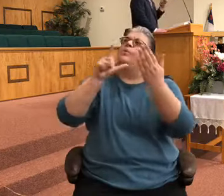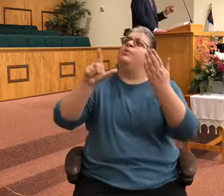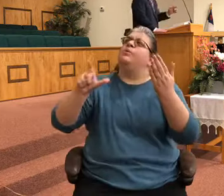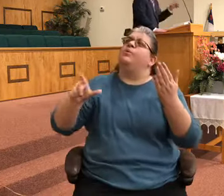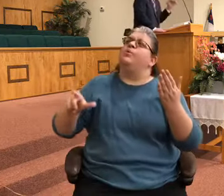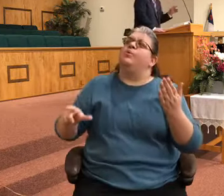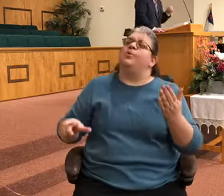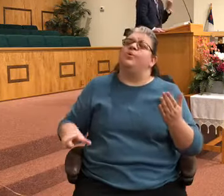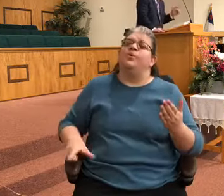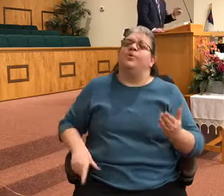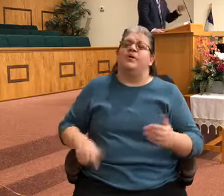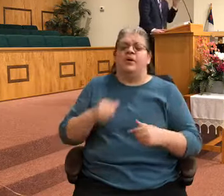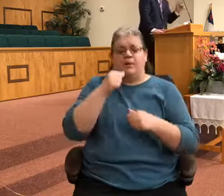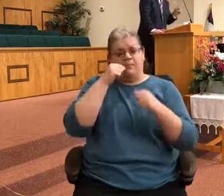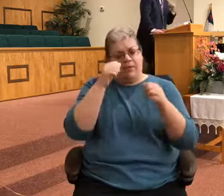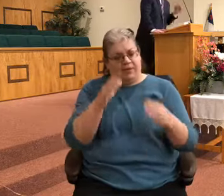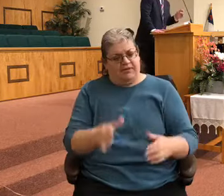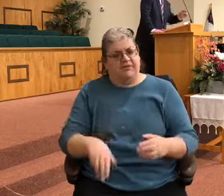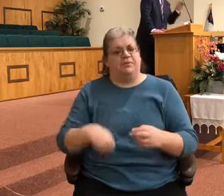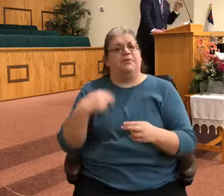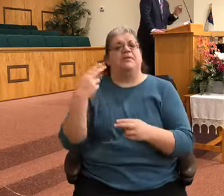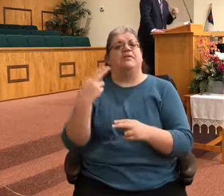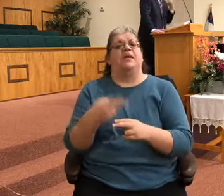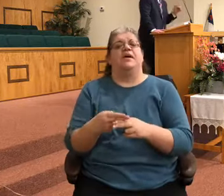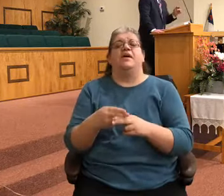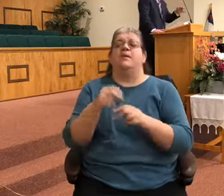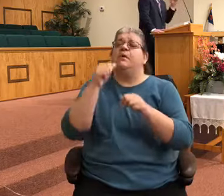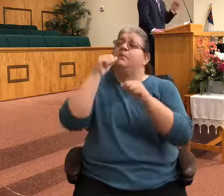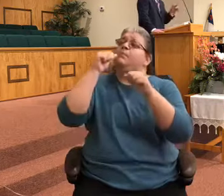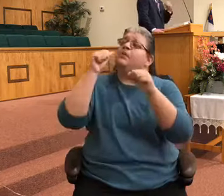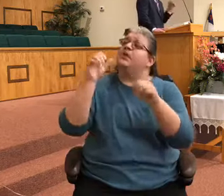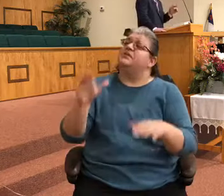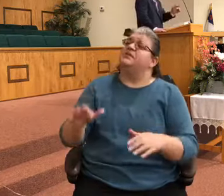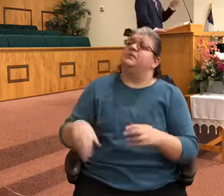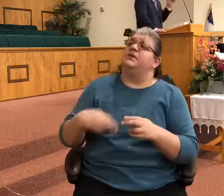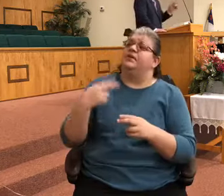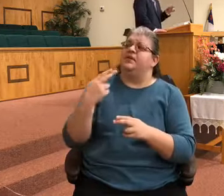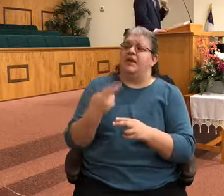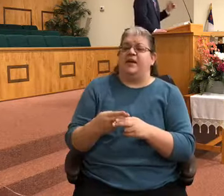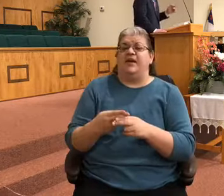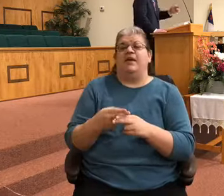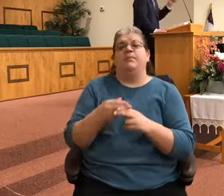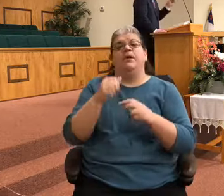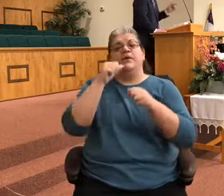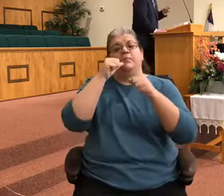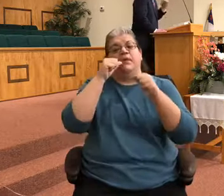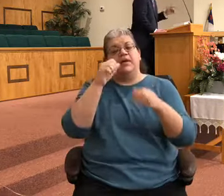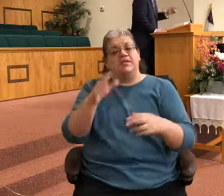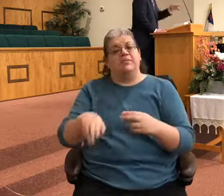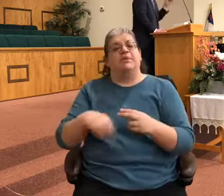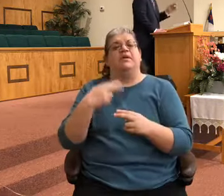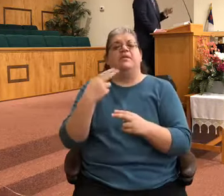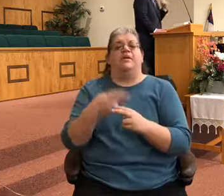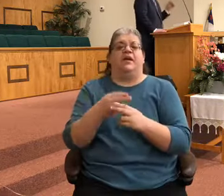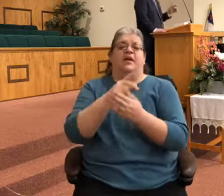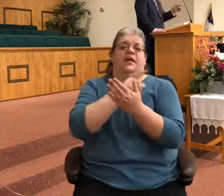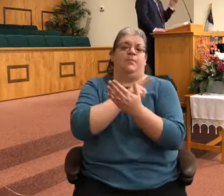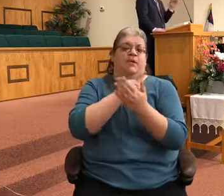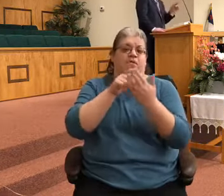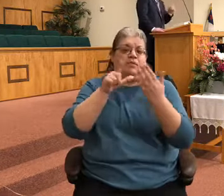Lord Blessed be the name Blessed be the name Blessed be the name of the